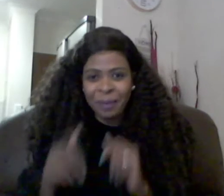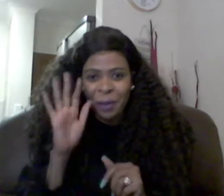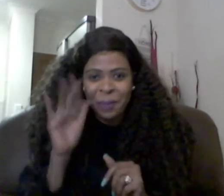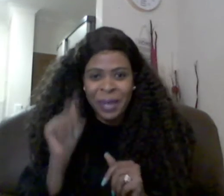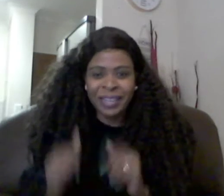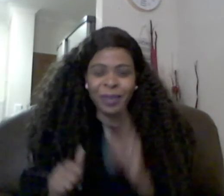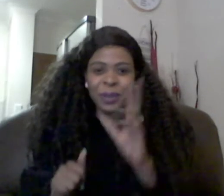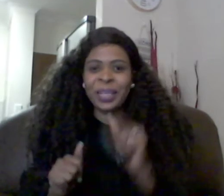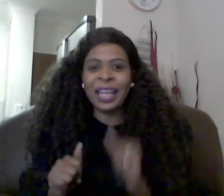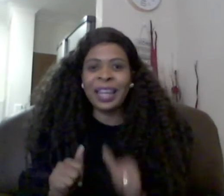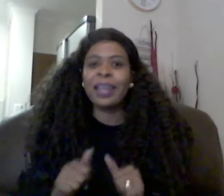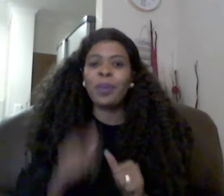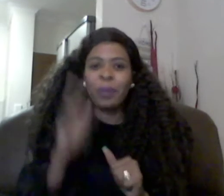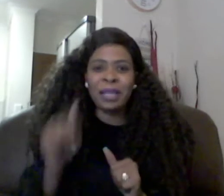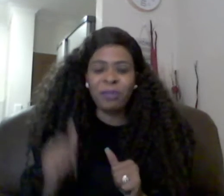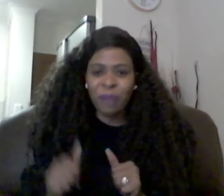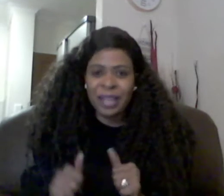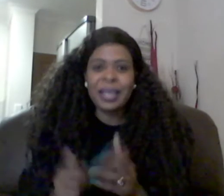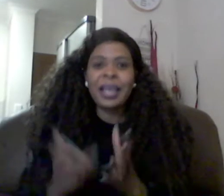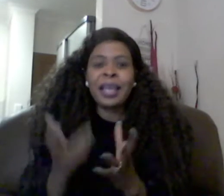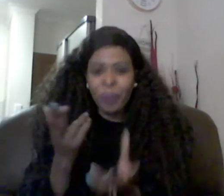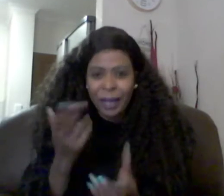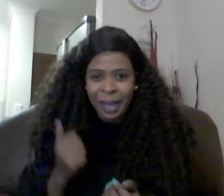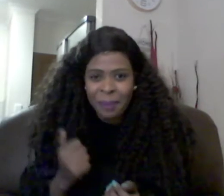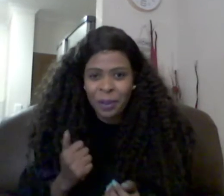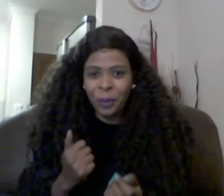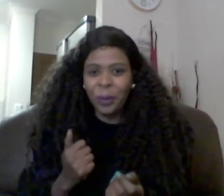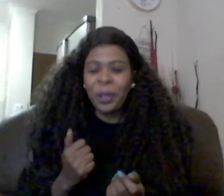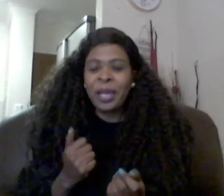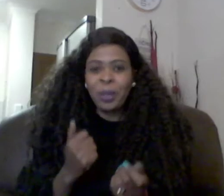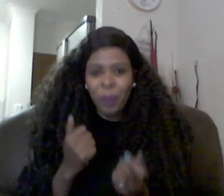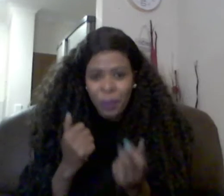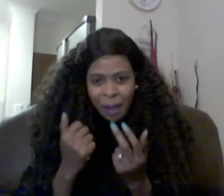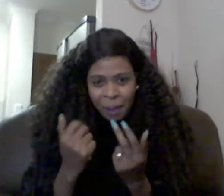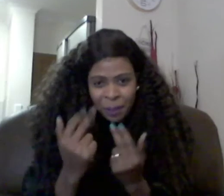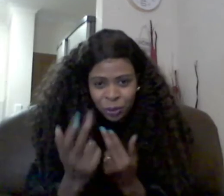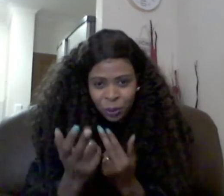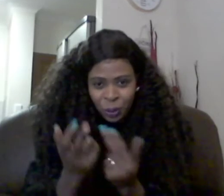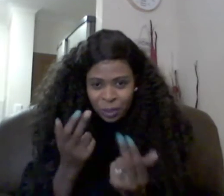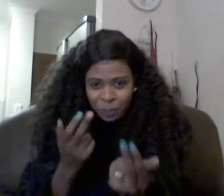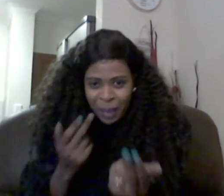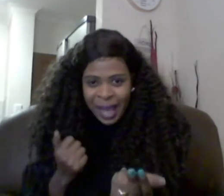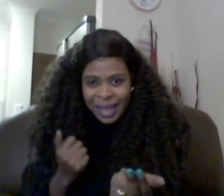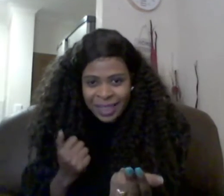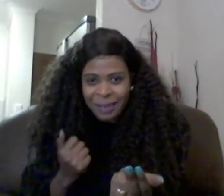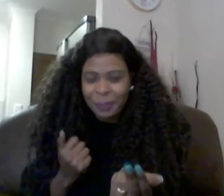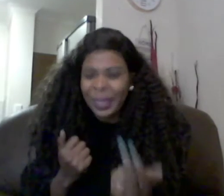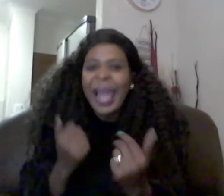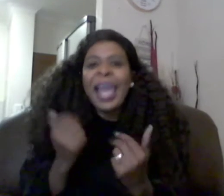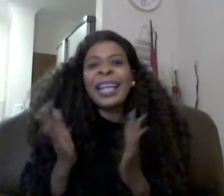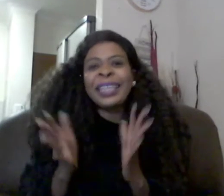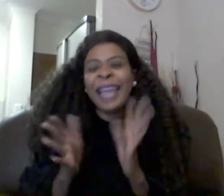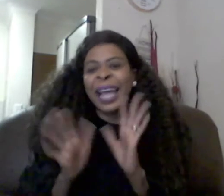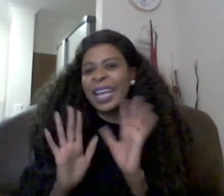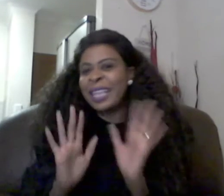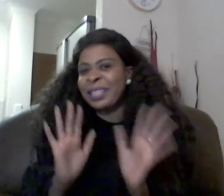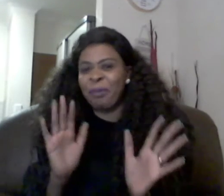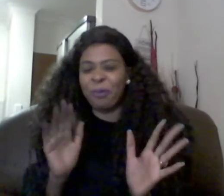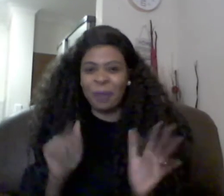mahubani they were together they were best friends they were coming you know we were about to cross path but i acted as if i'm